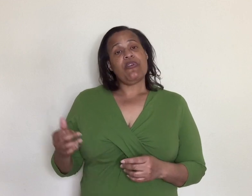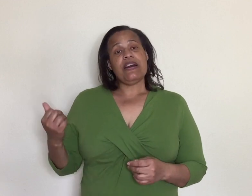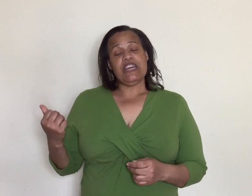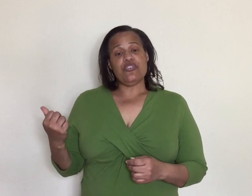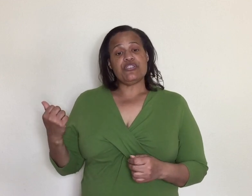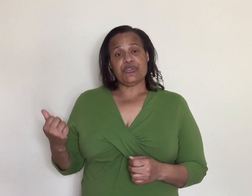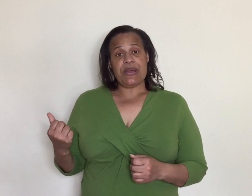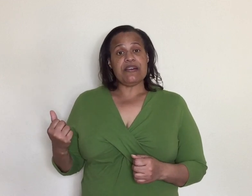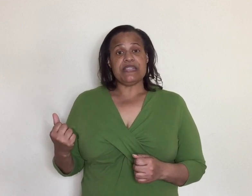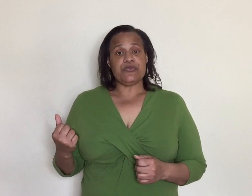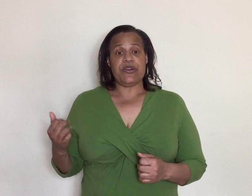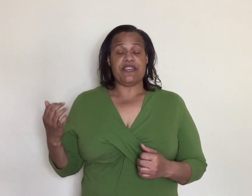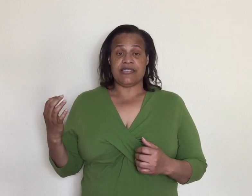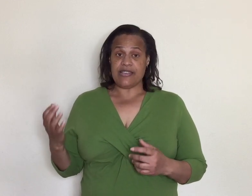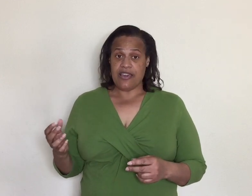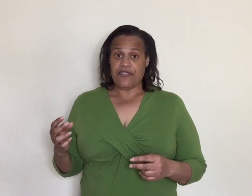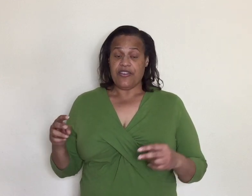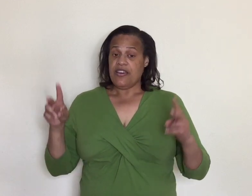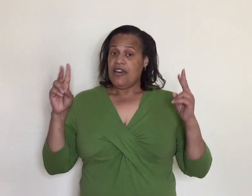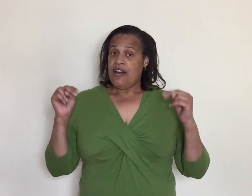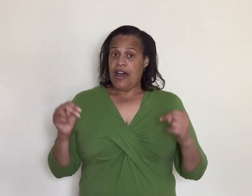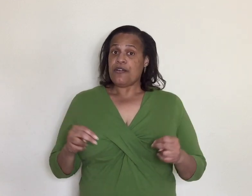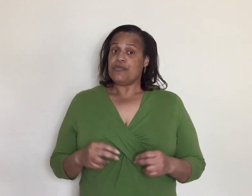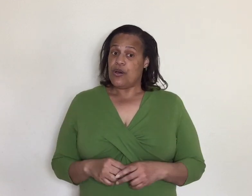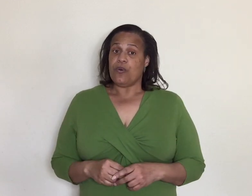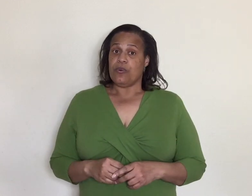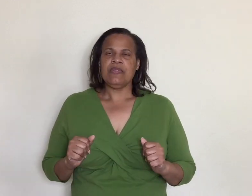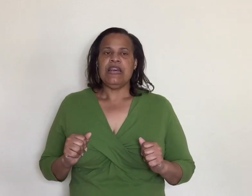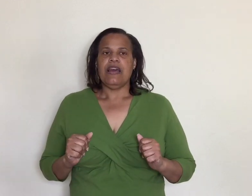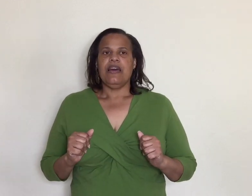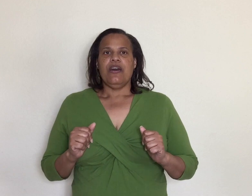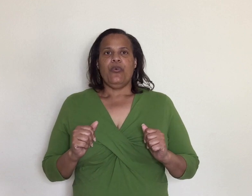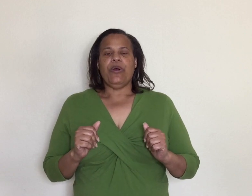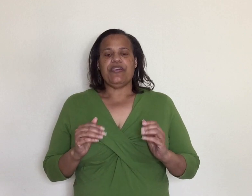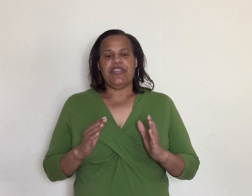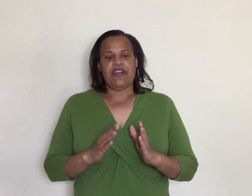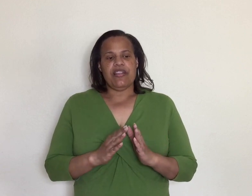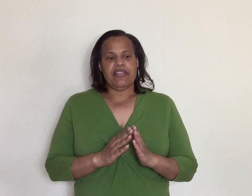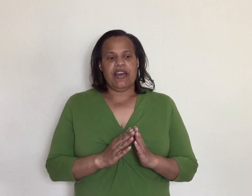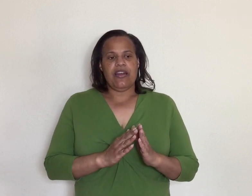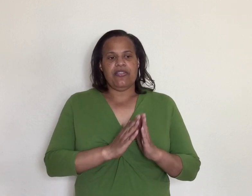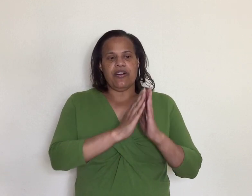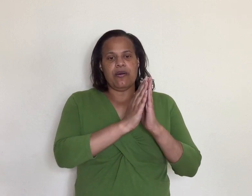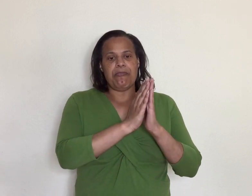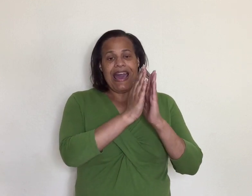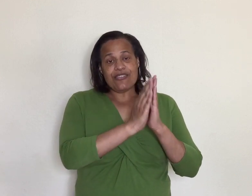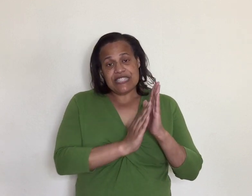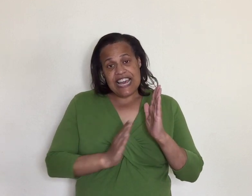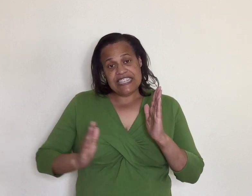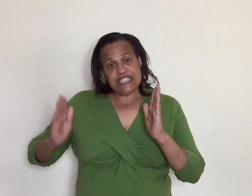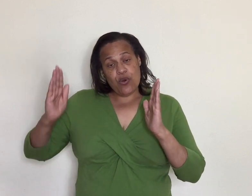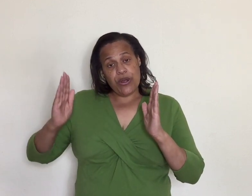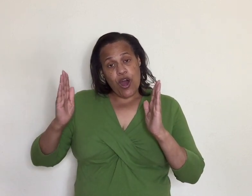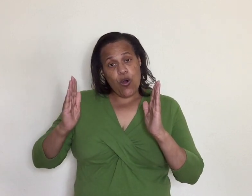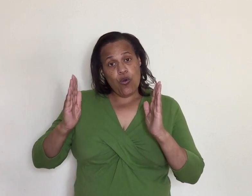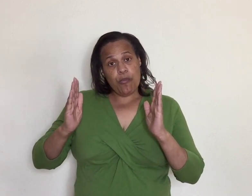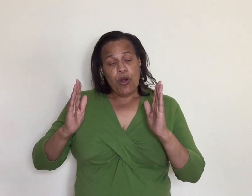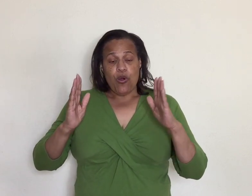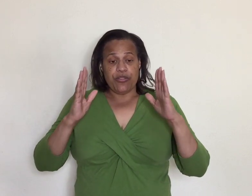around in your surroundings where they're safe I don't know whether they're mild stages going home or